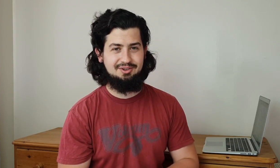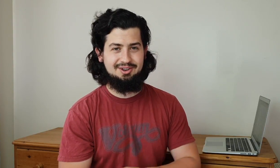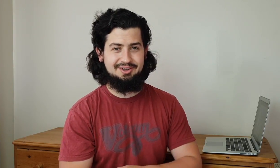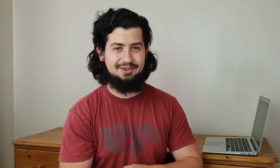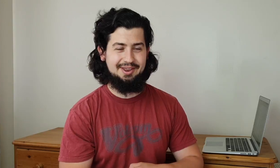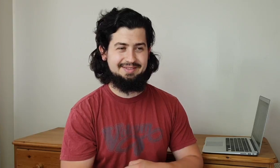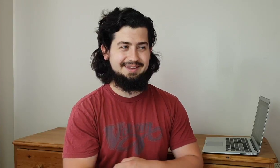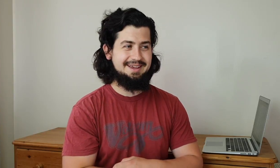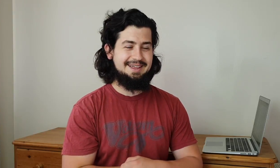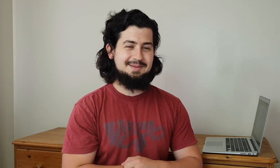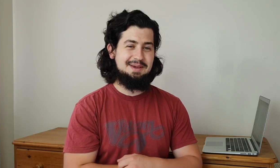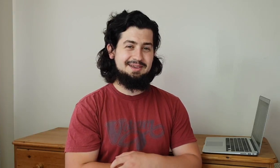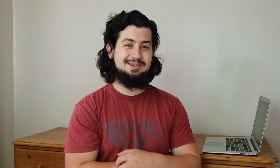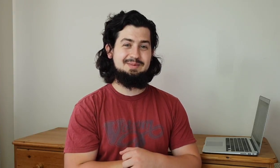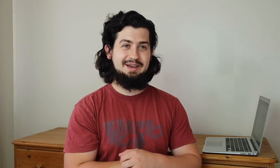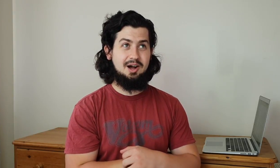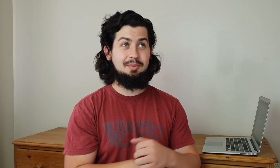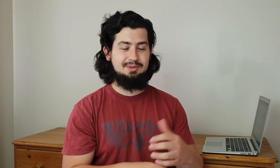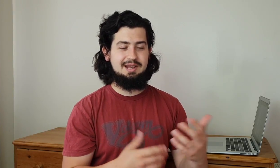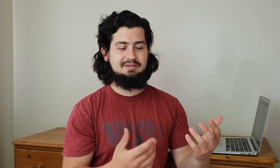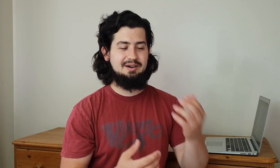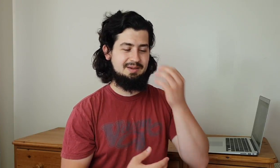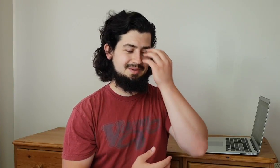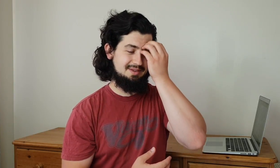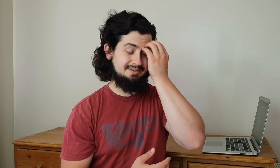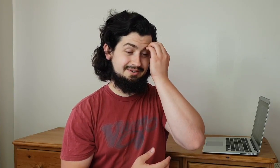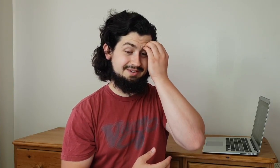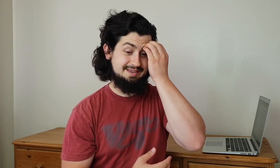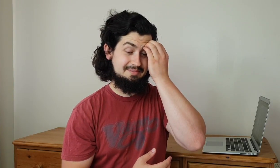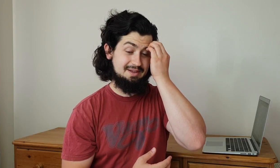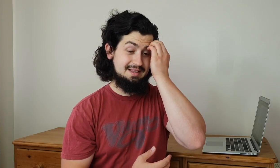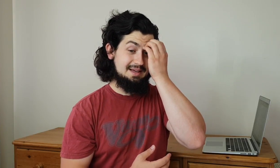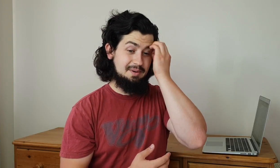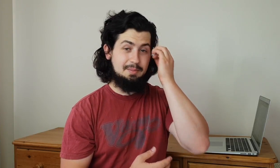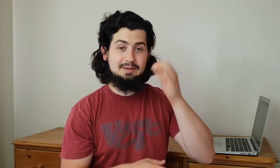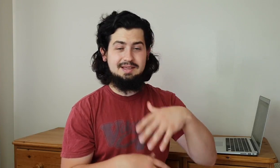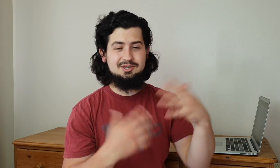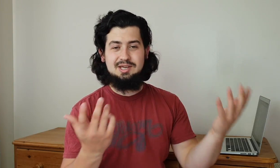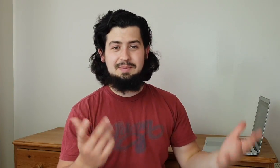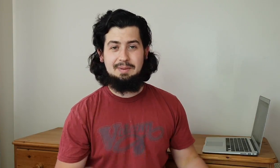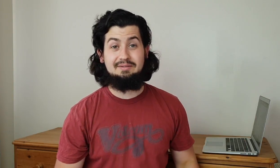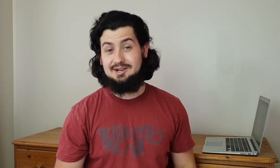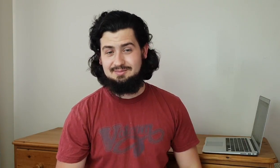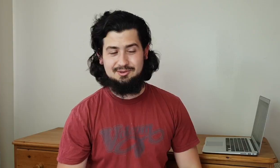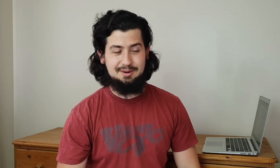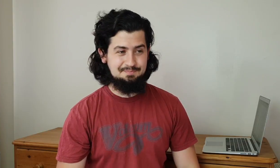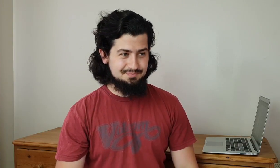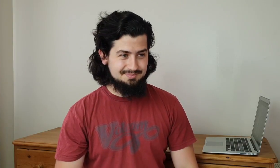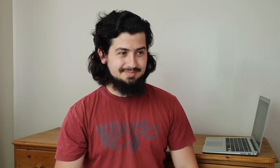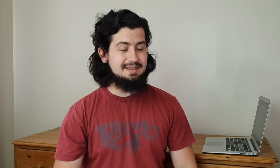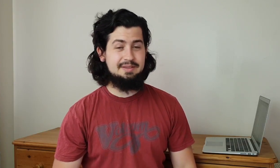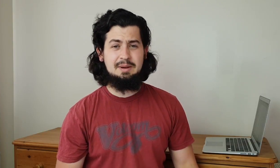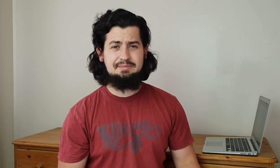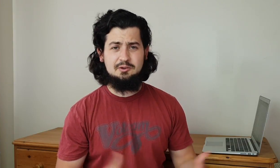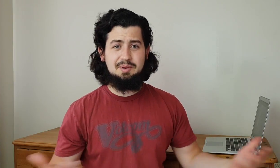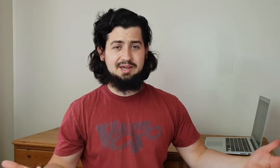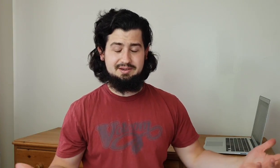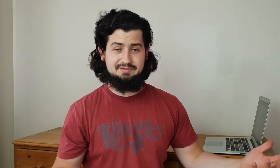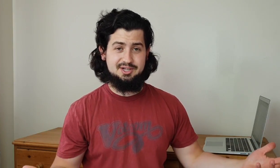the lie you know like there's me assuming that couples don't have arguments it's not good is it but but let's just say people have arguments right they make themselves bigger if they're